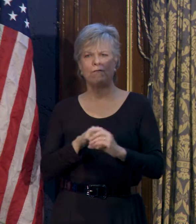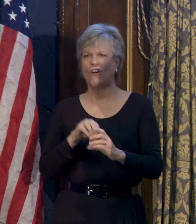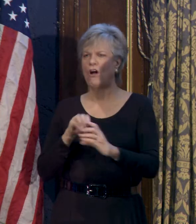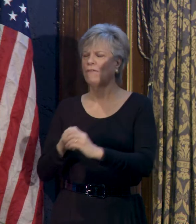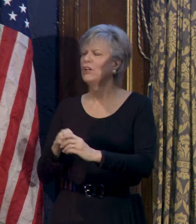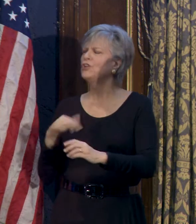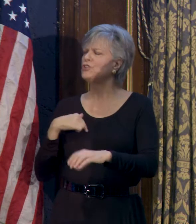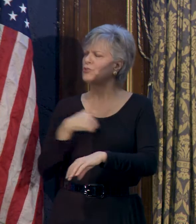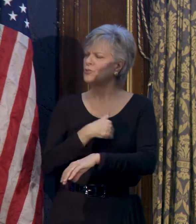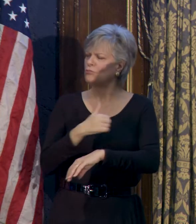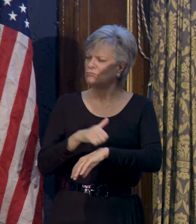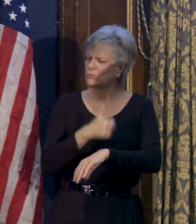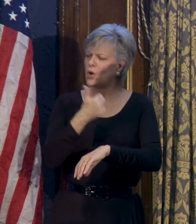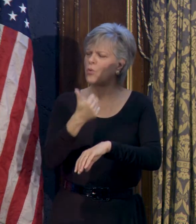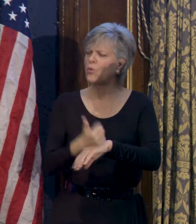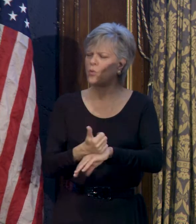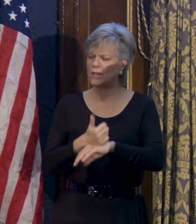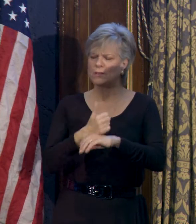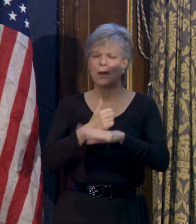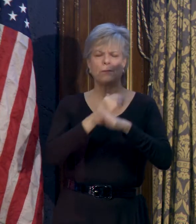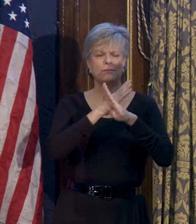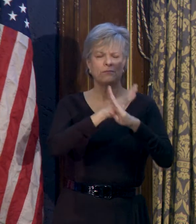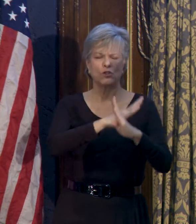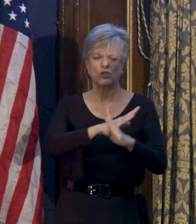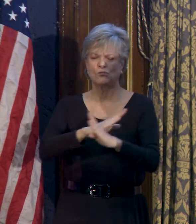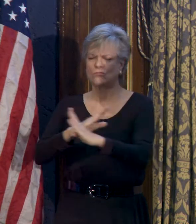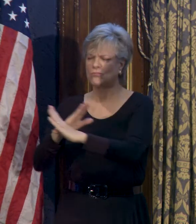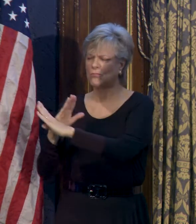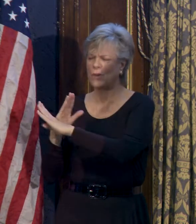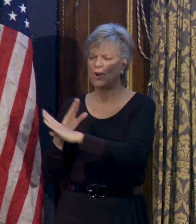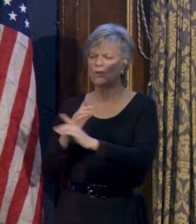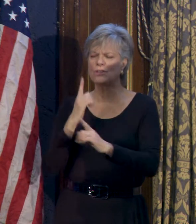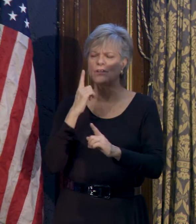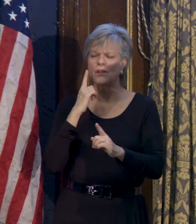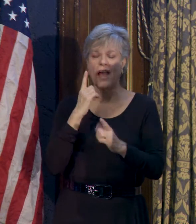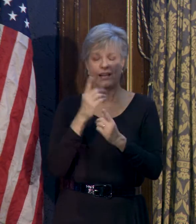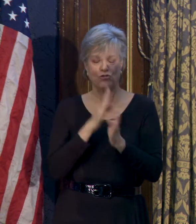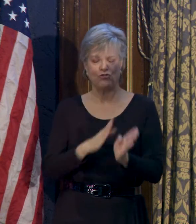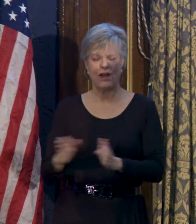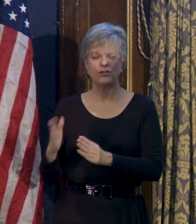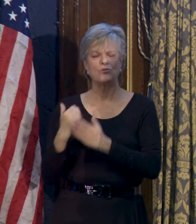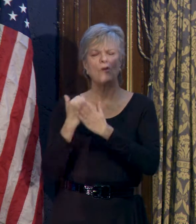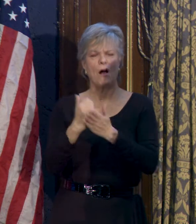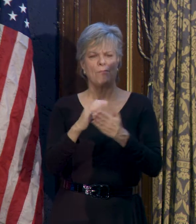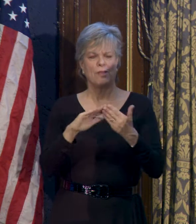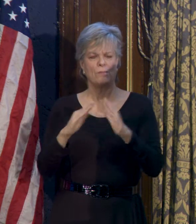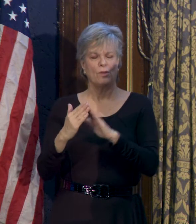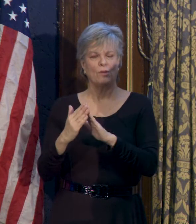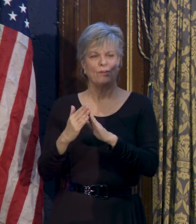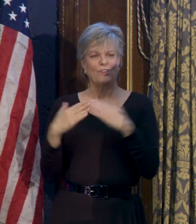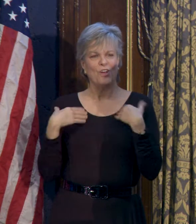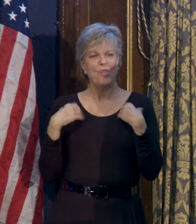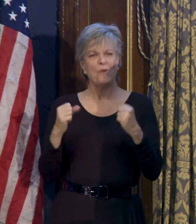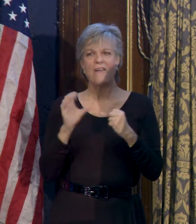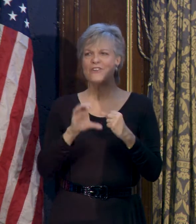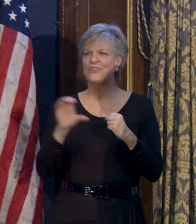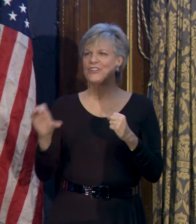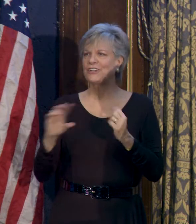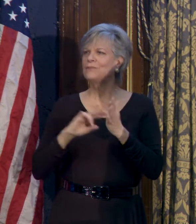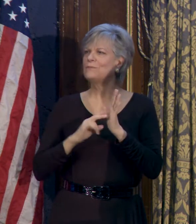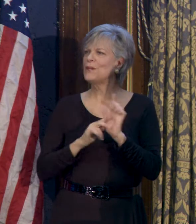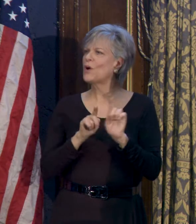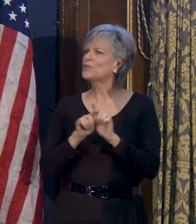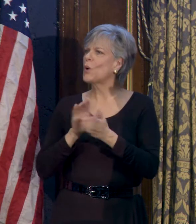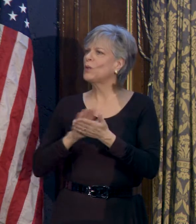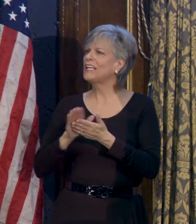prevention and intervention activities and strategies within impacted communities. A thriving Cook County also means a